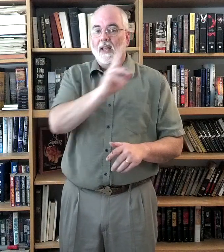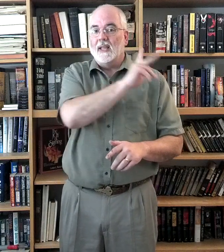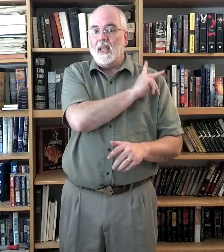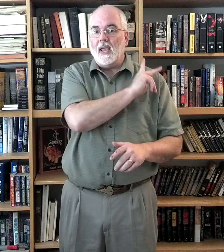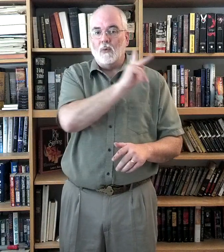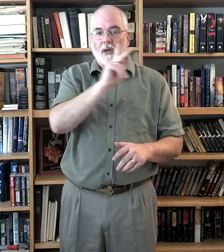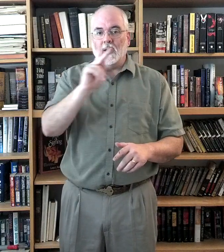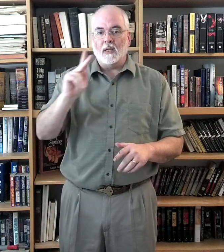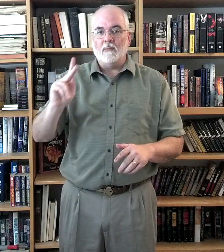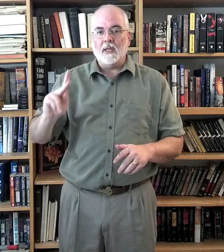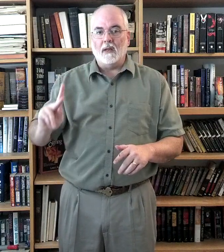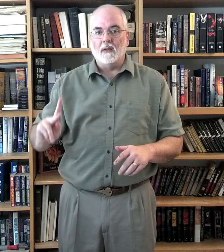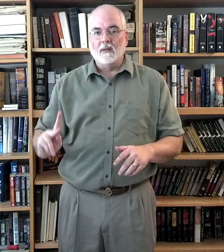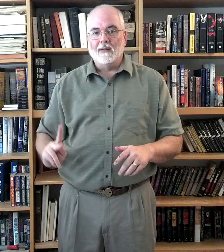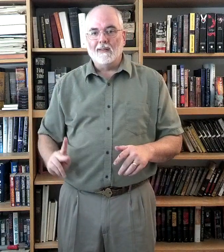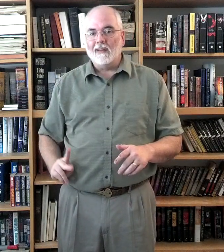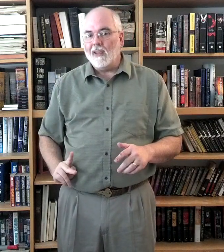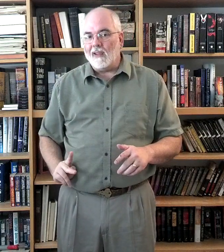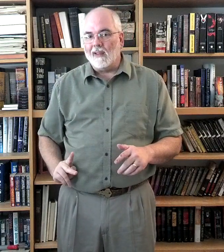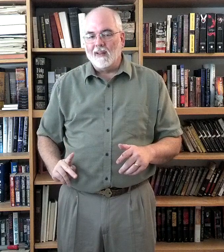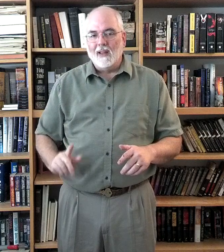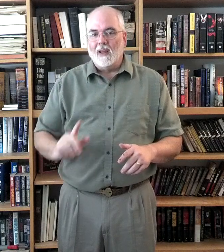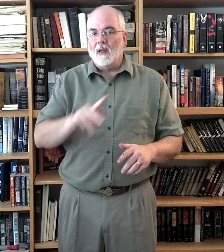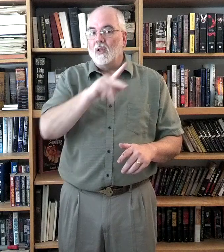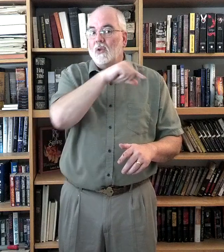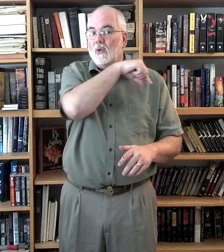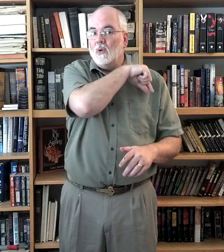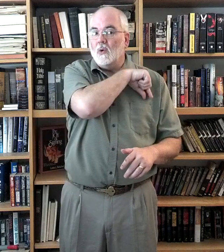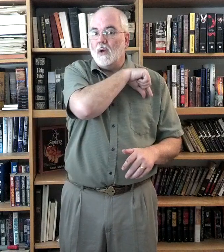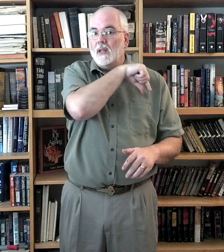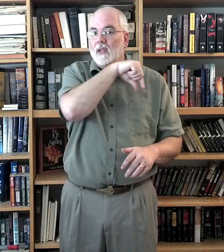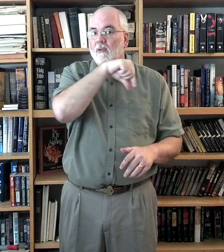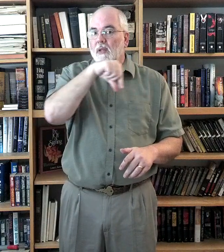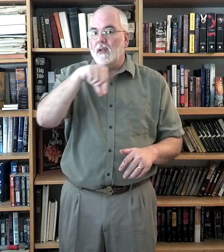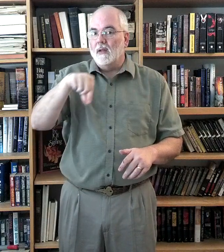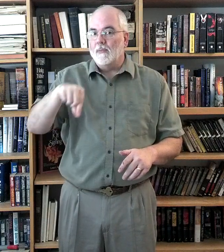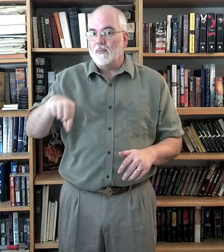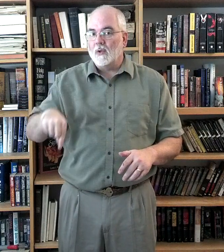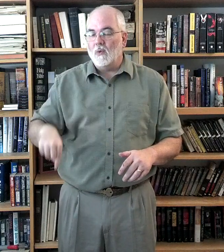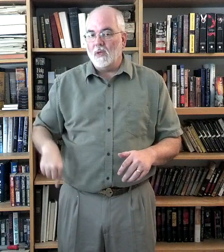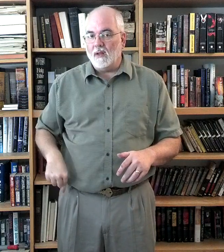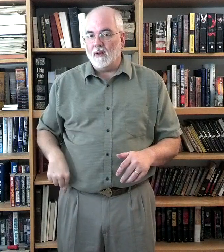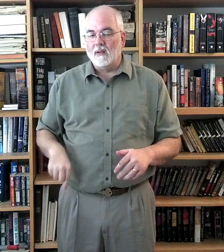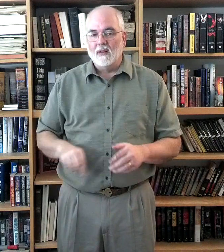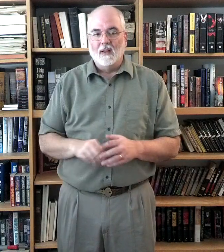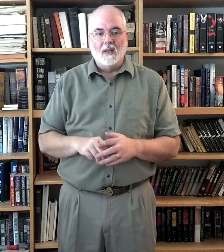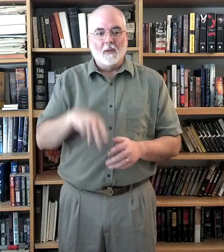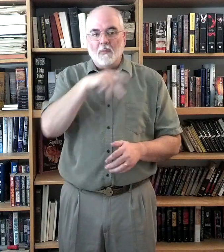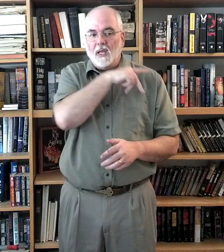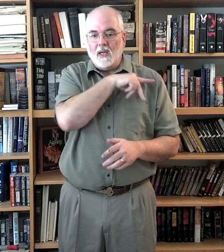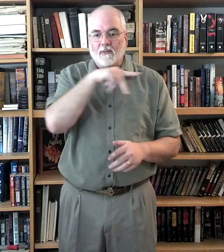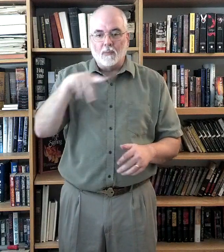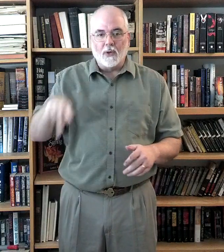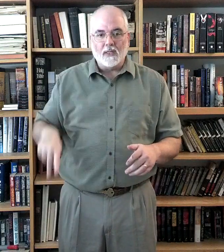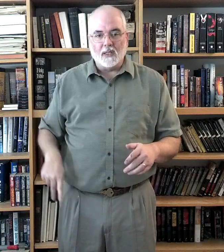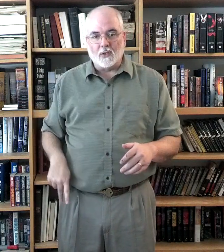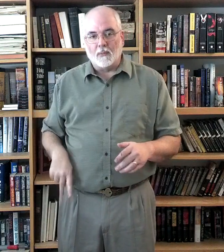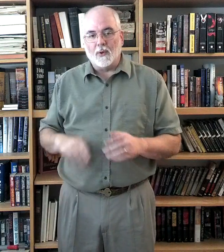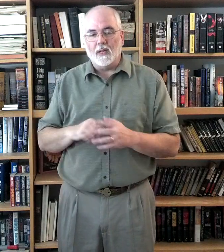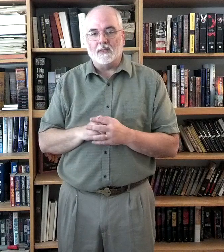What do think it would be? King. Q. What do you think it would be? Queen. P. For princess or prince.